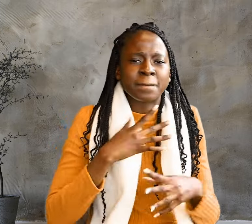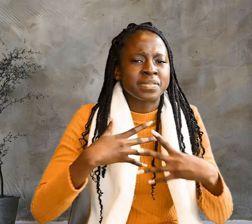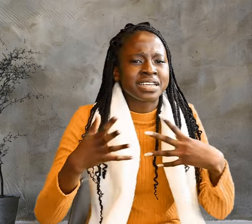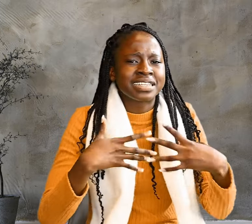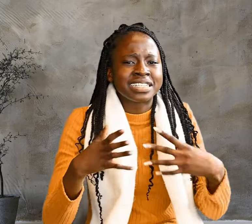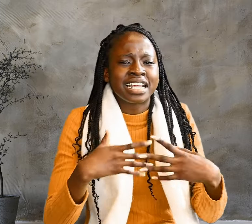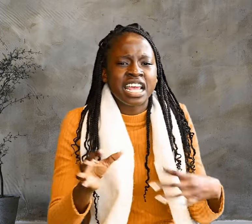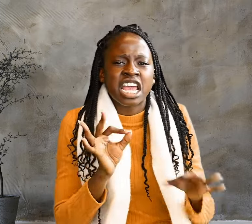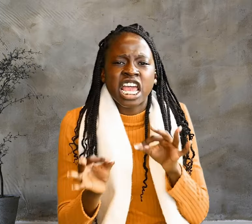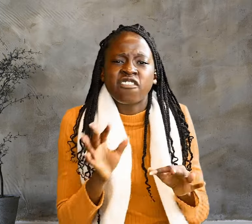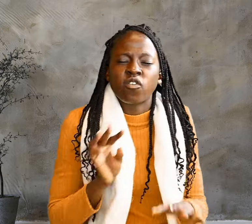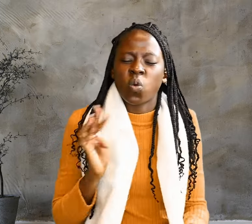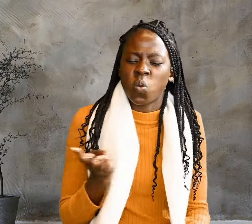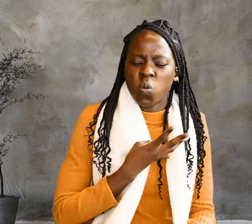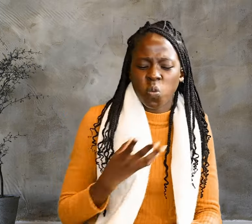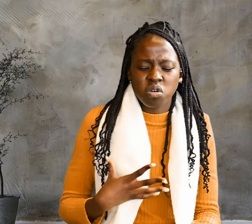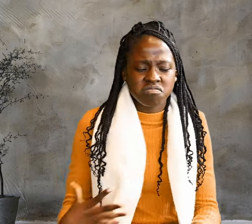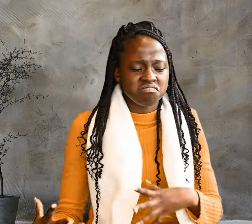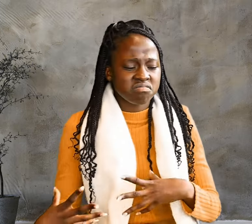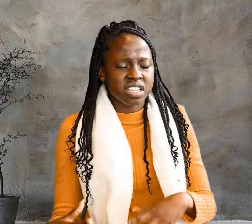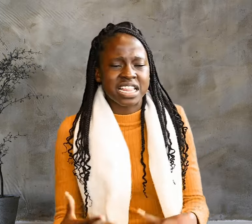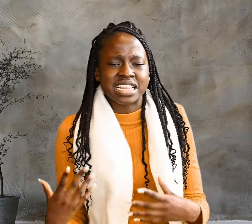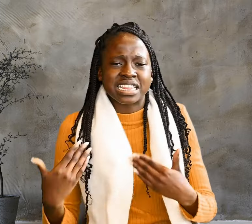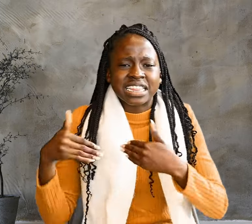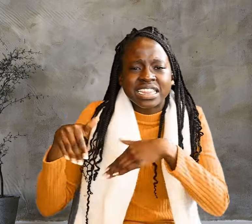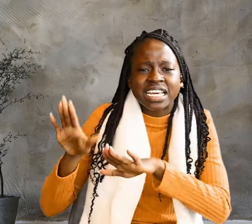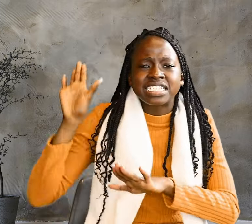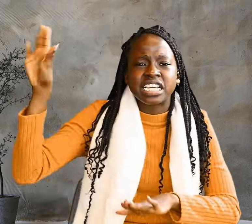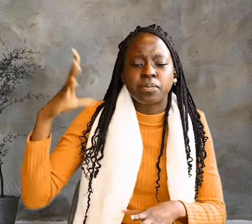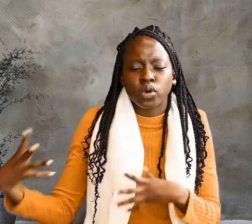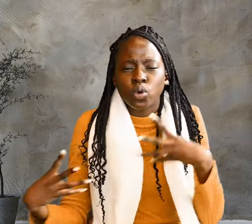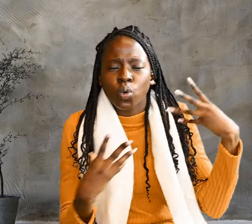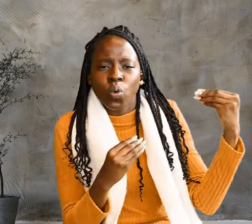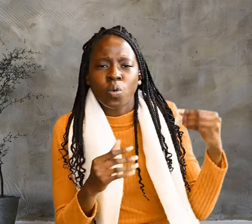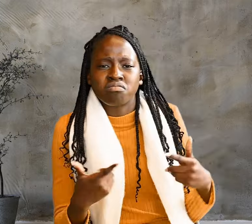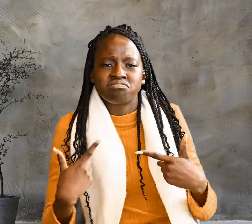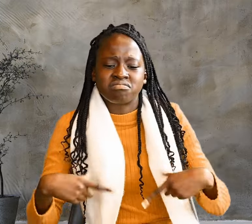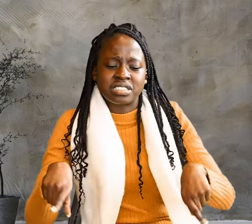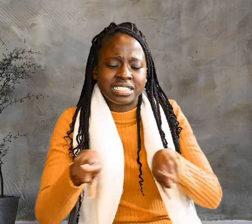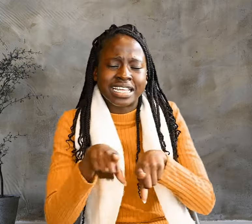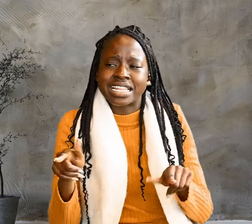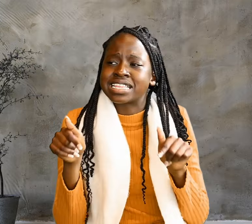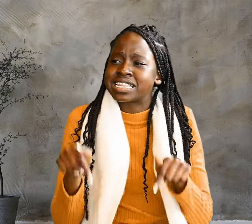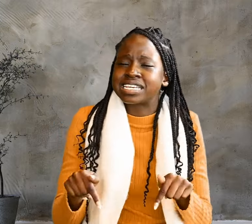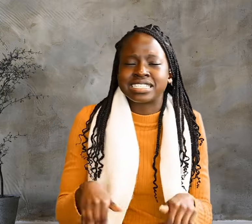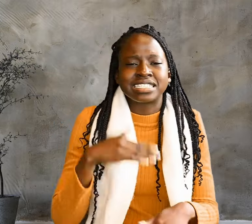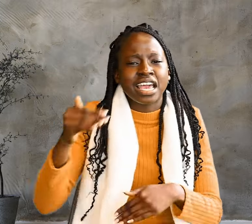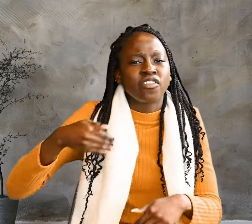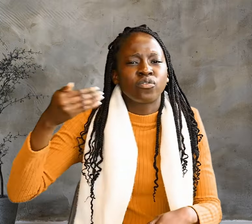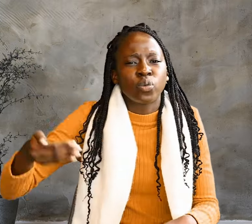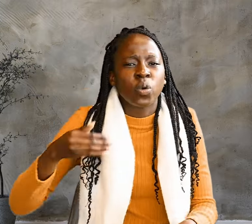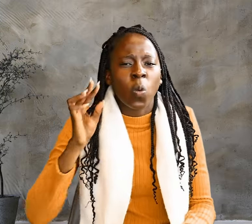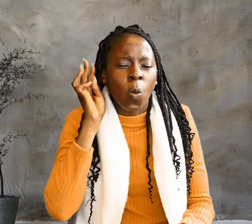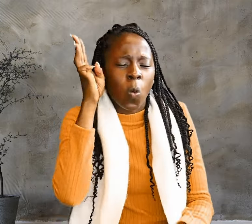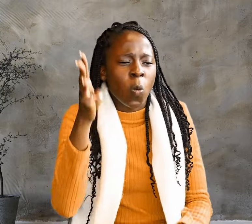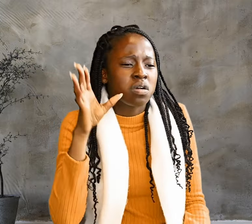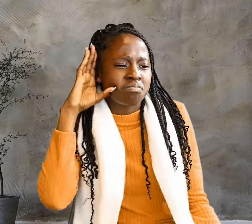we let him go on like this, everyone will believe in him. And then the Romans will come and take away